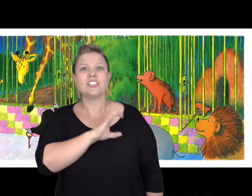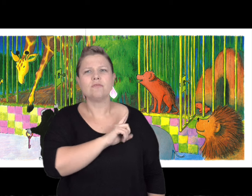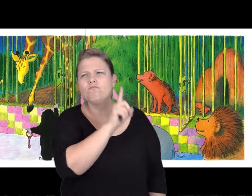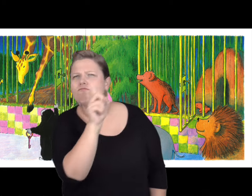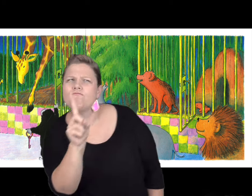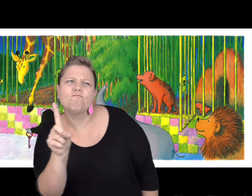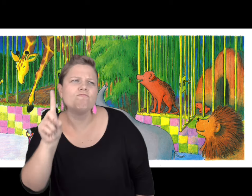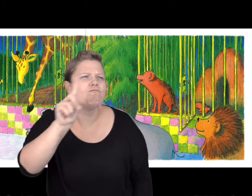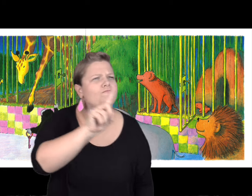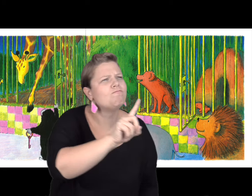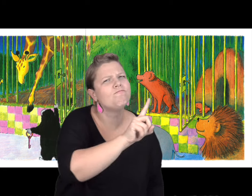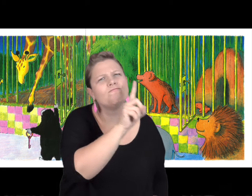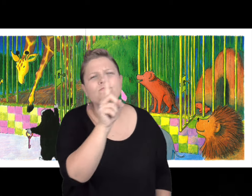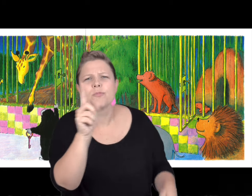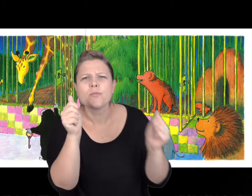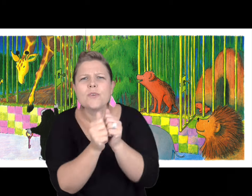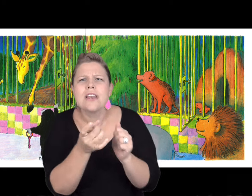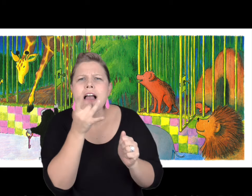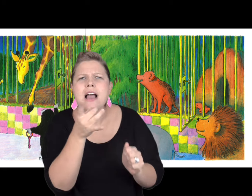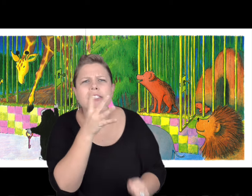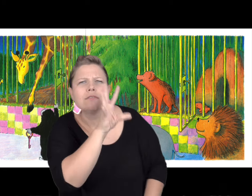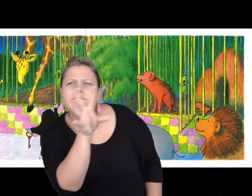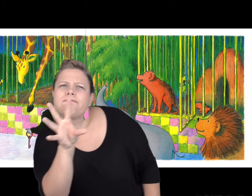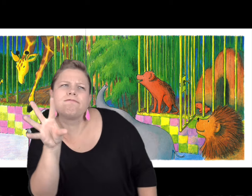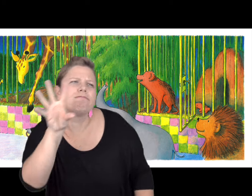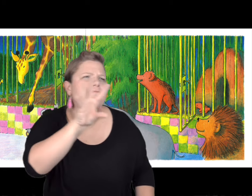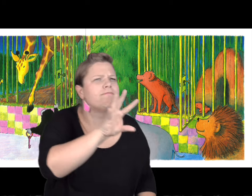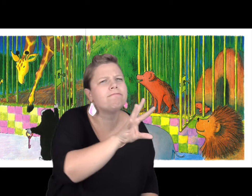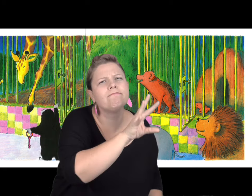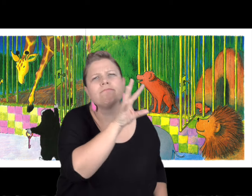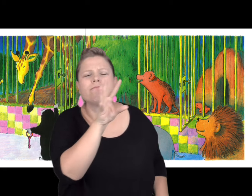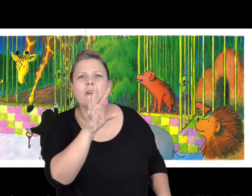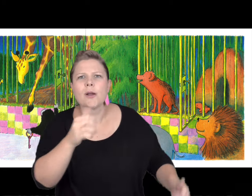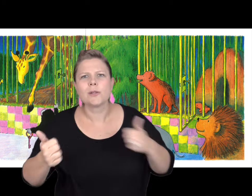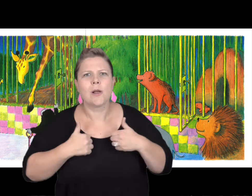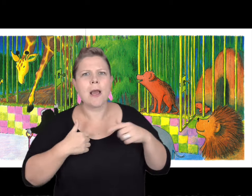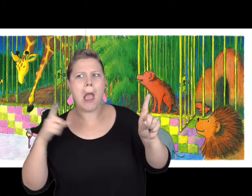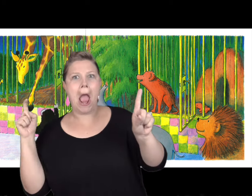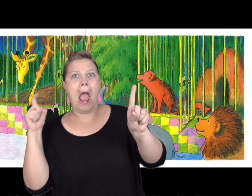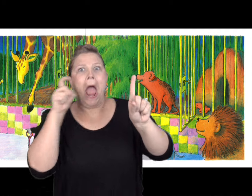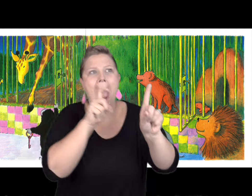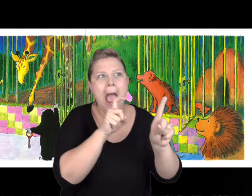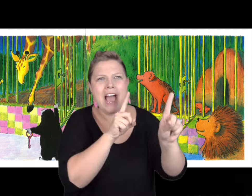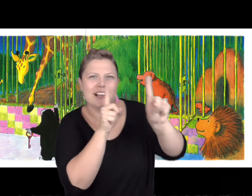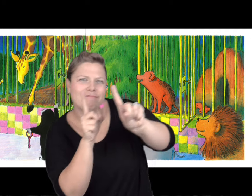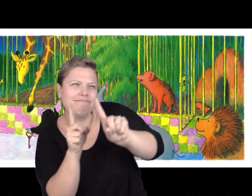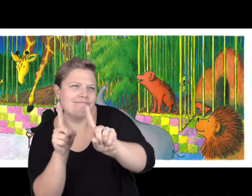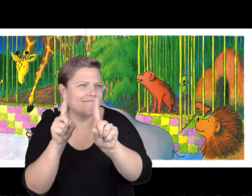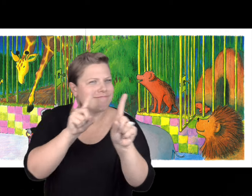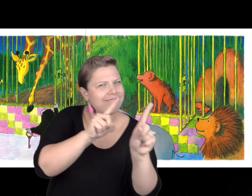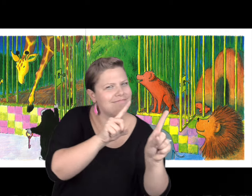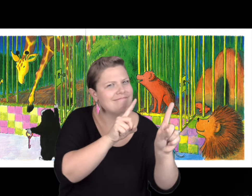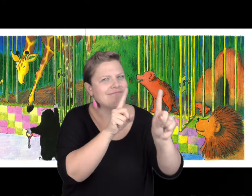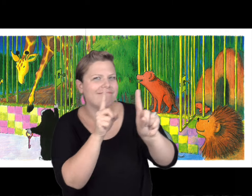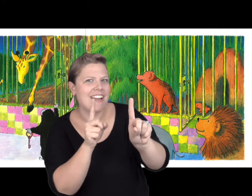The zookeeper kept walking along with his flashlight. The gorilla coming up behind him.